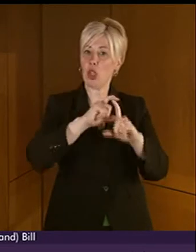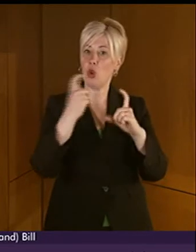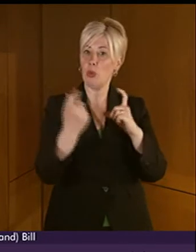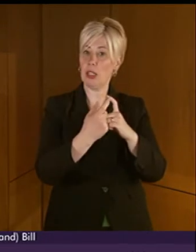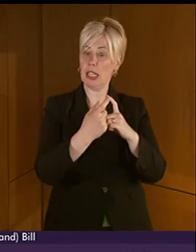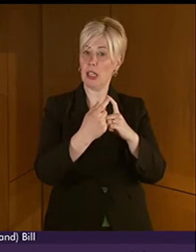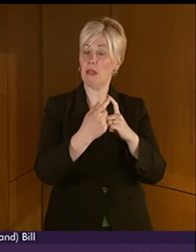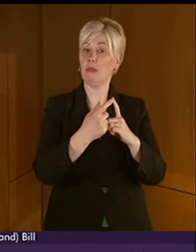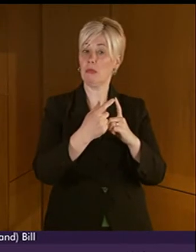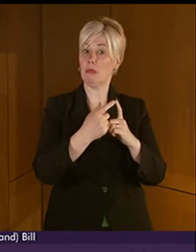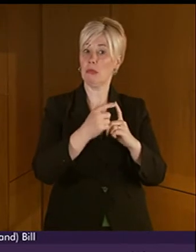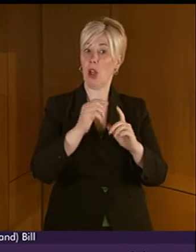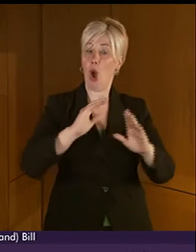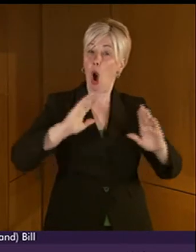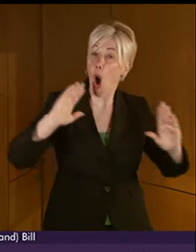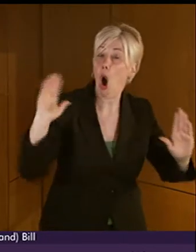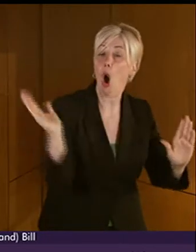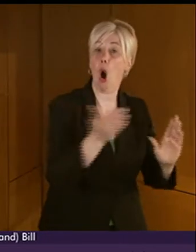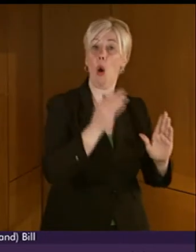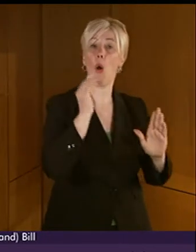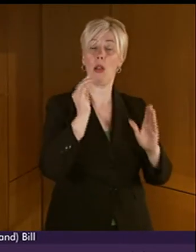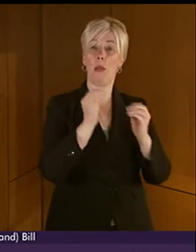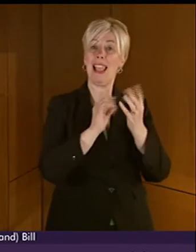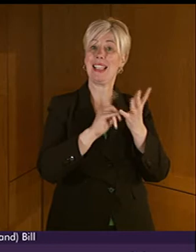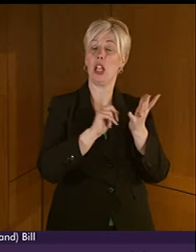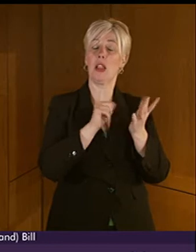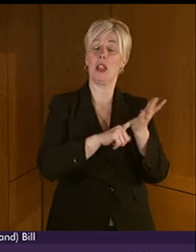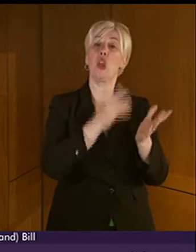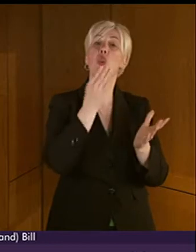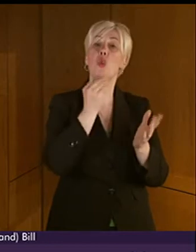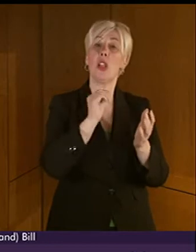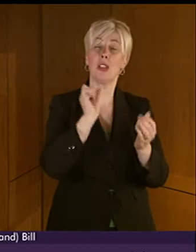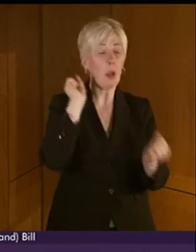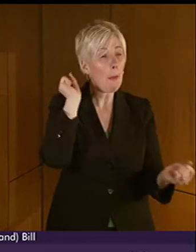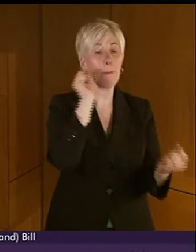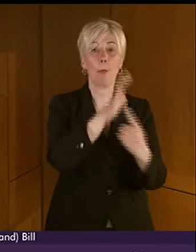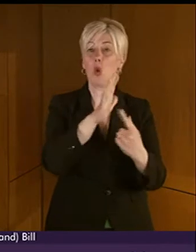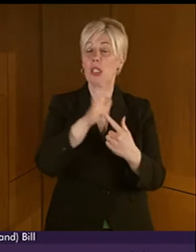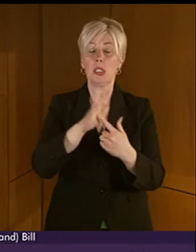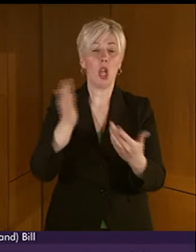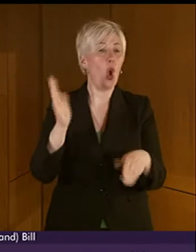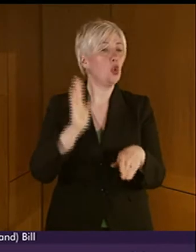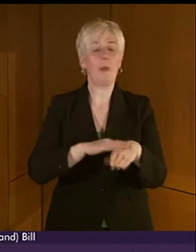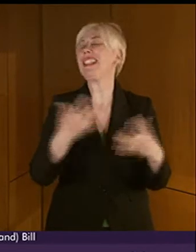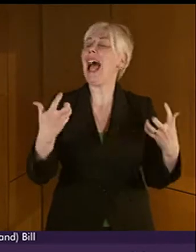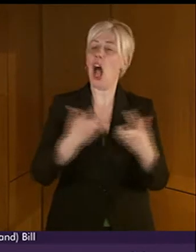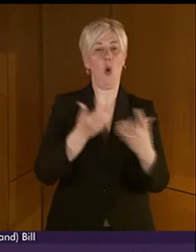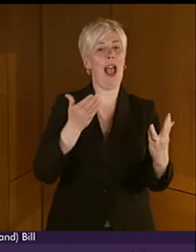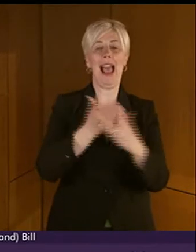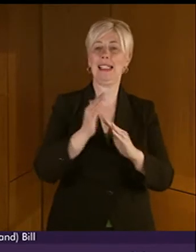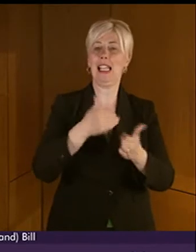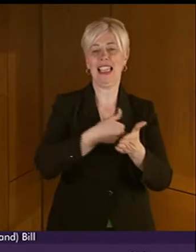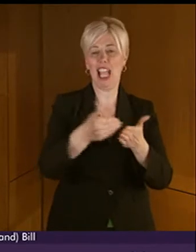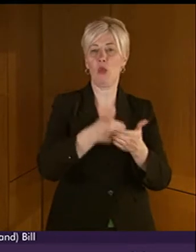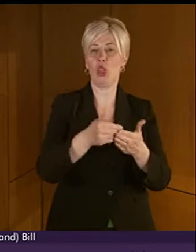needs of all BSL users to be equally important, regardless of the way in which they access the language.